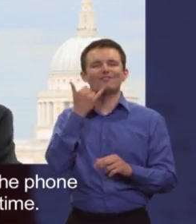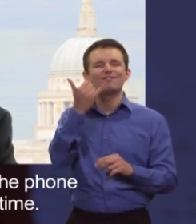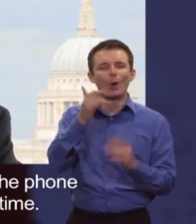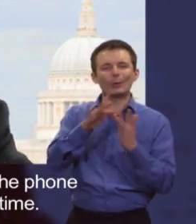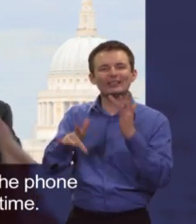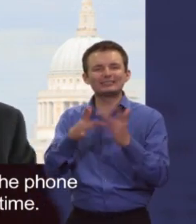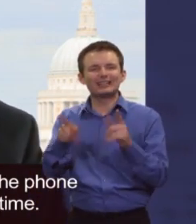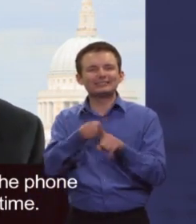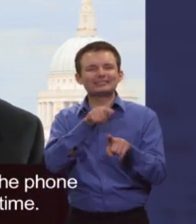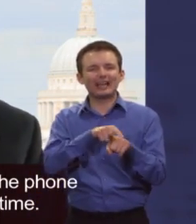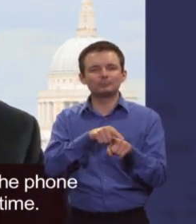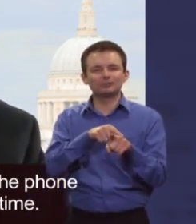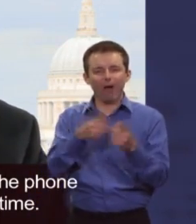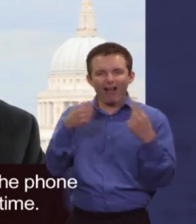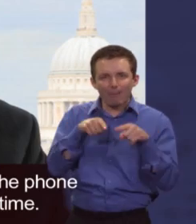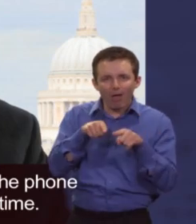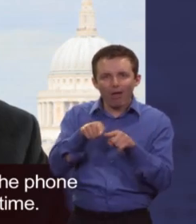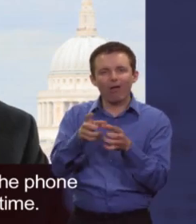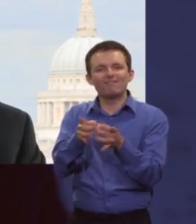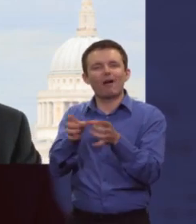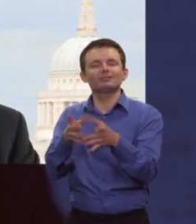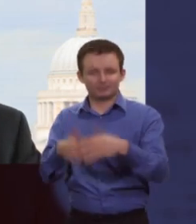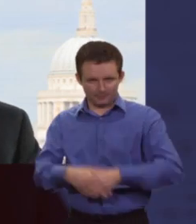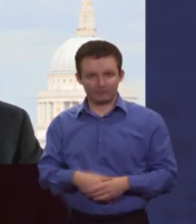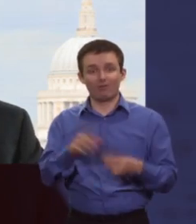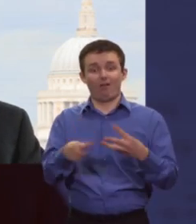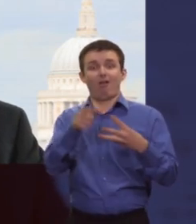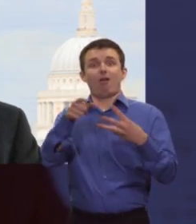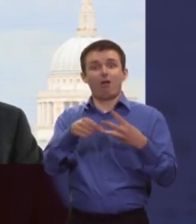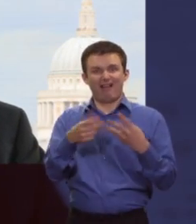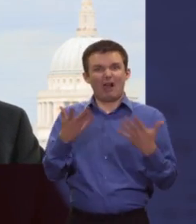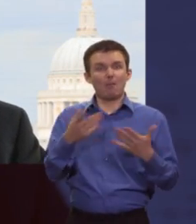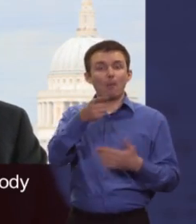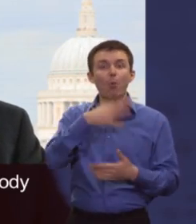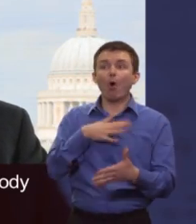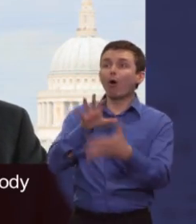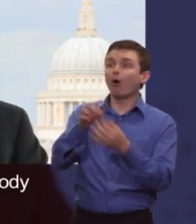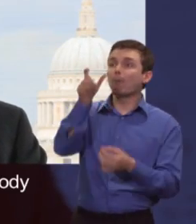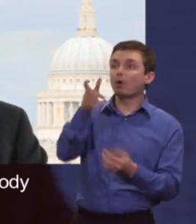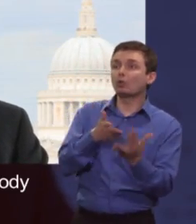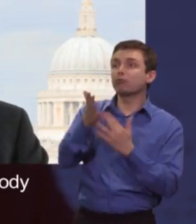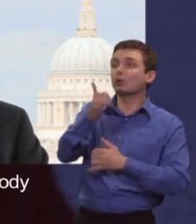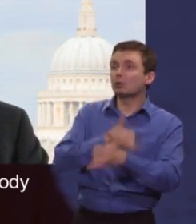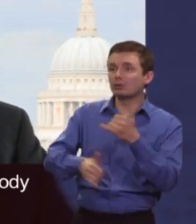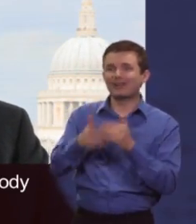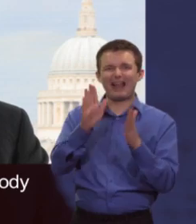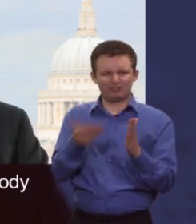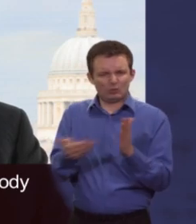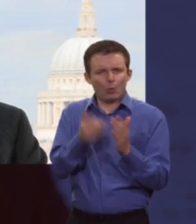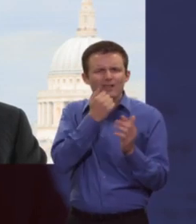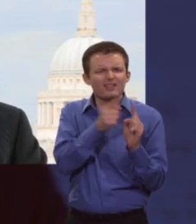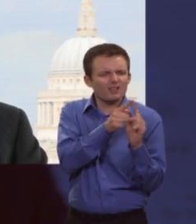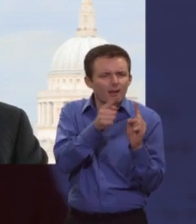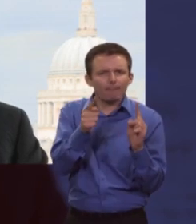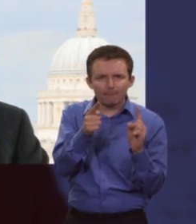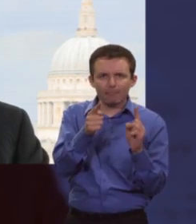using the phone and the internet at the same time. And thirdly, at the moment, if you want to contact somebody on the Relay service,